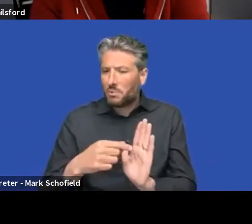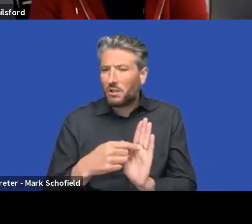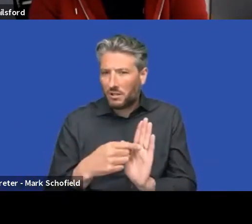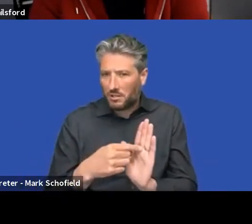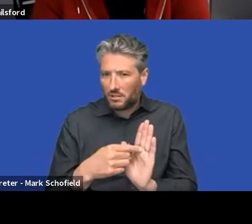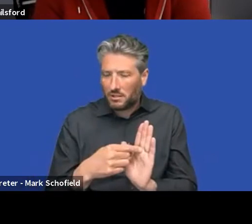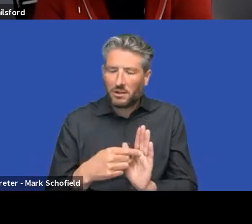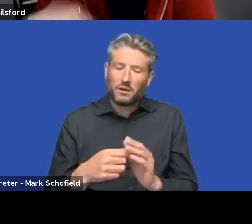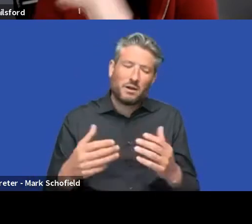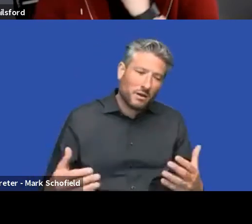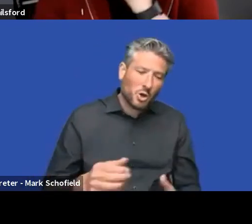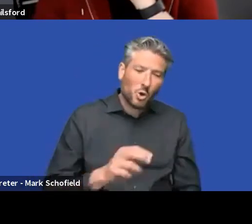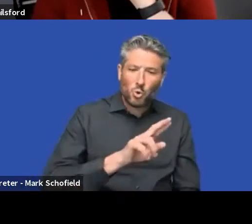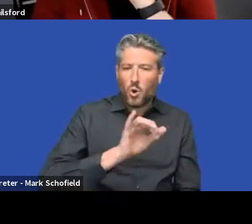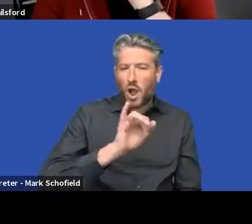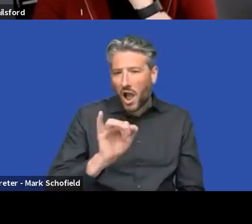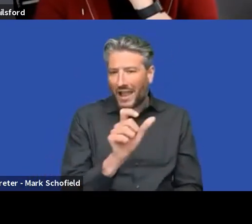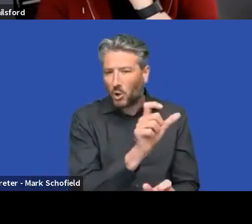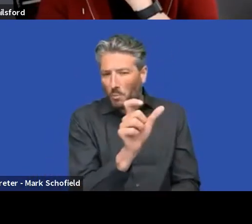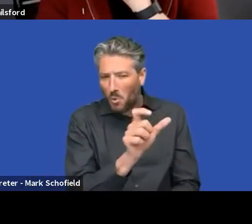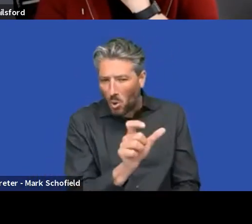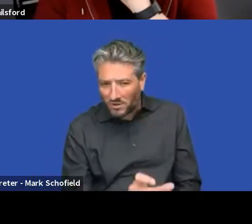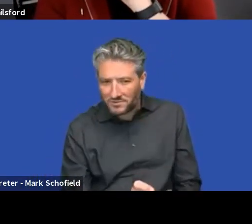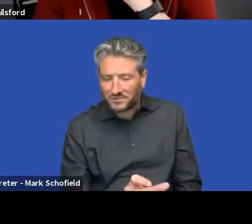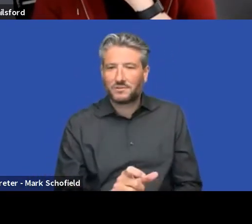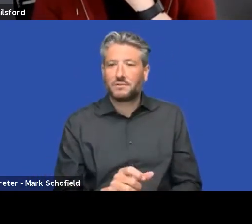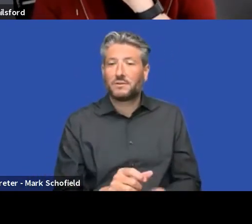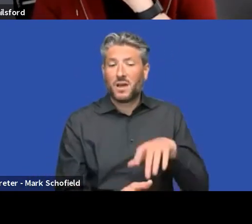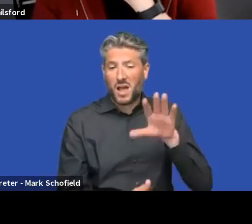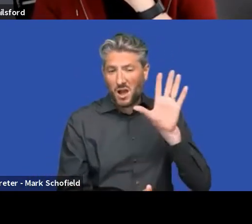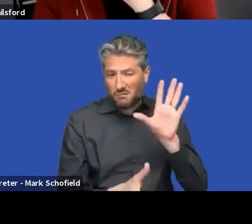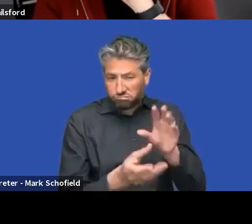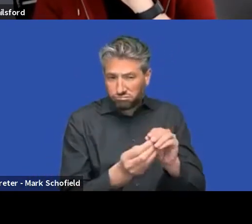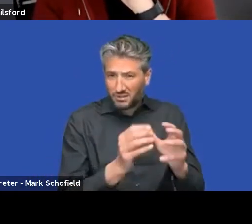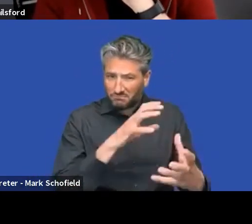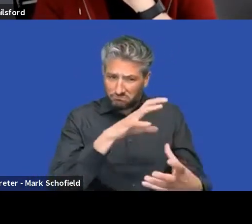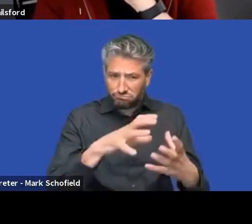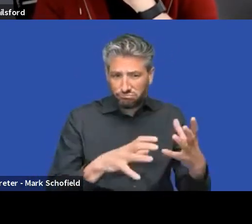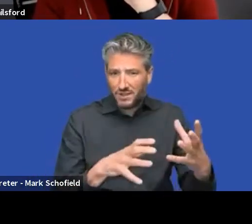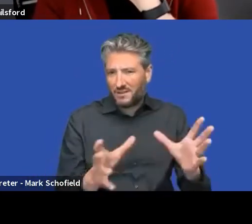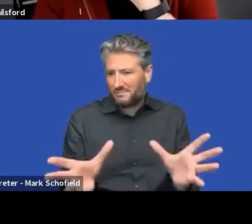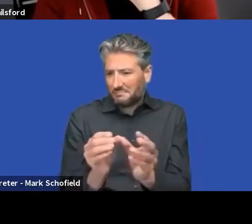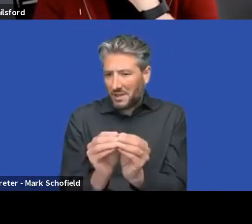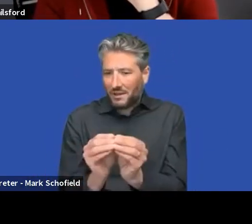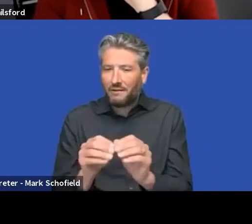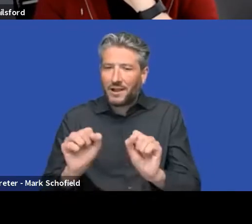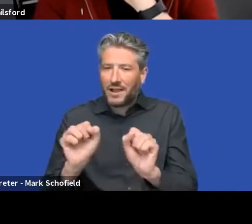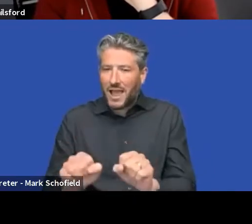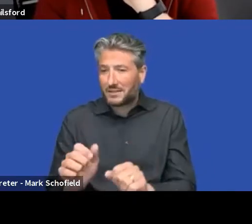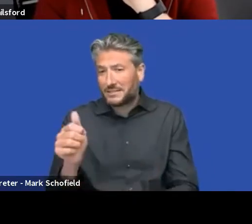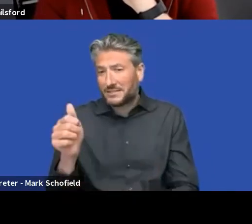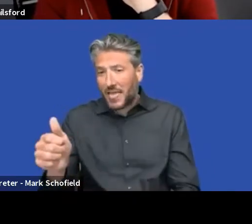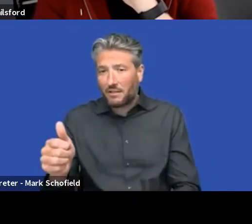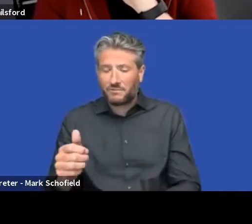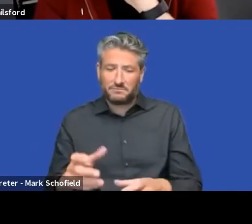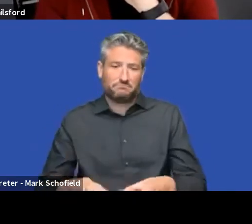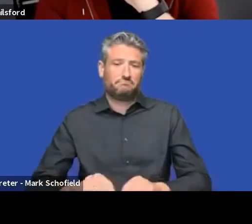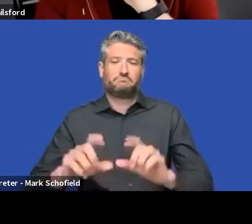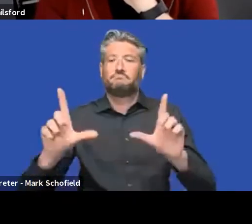and through those, the combination of those, you'll be able to make the UI that fits your